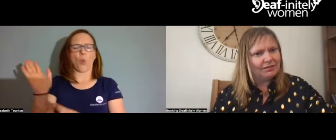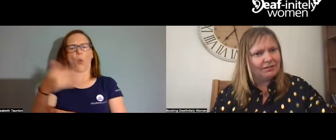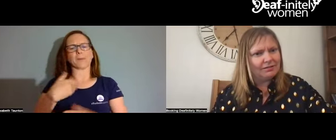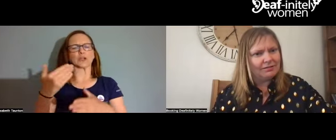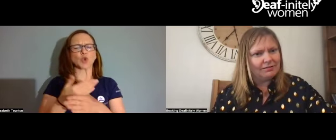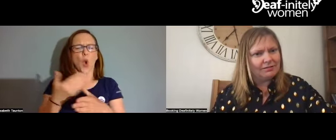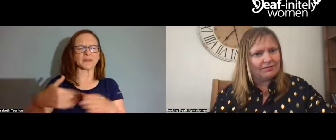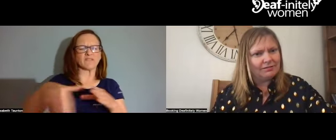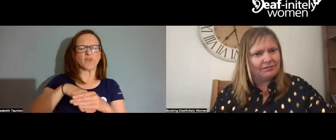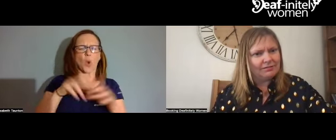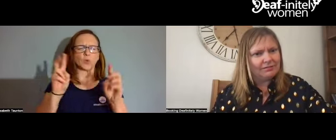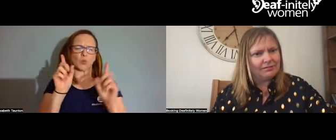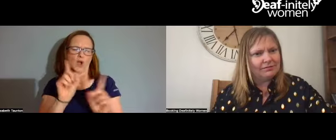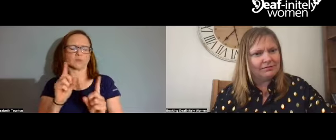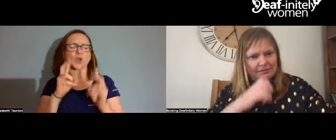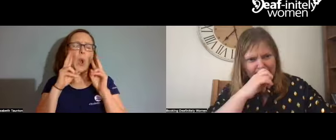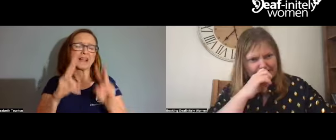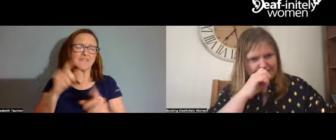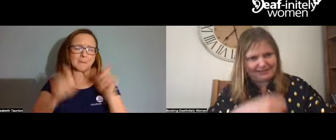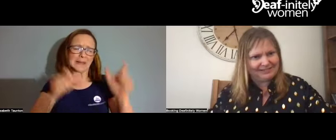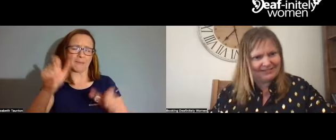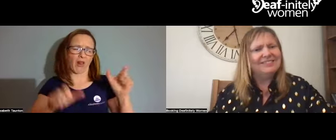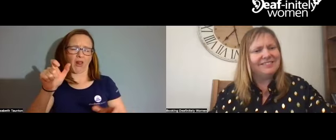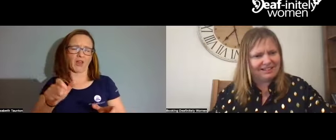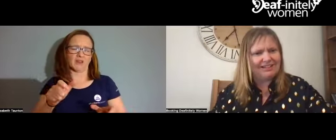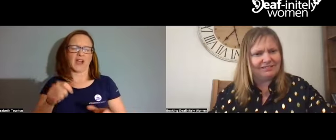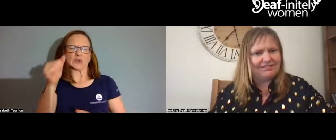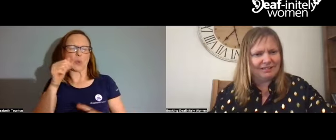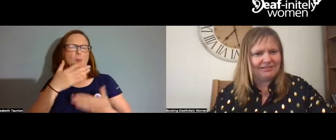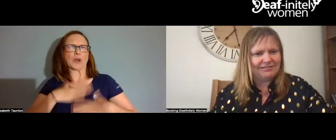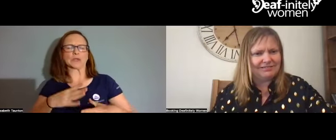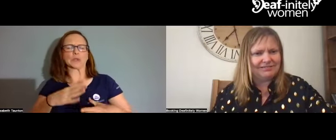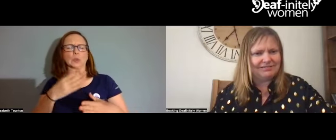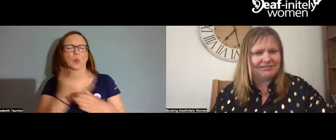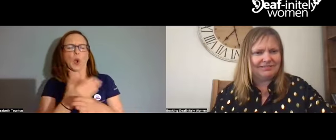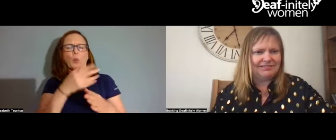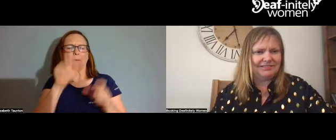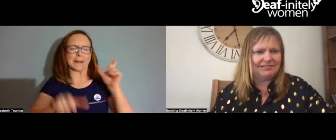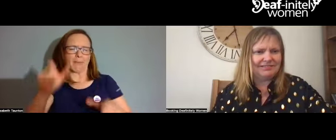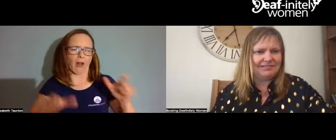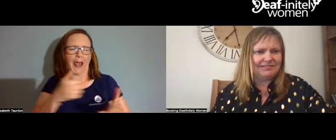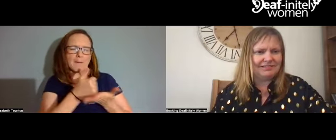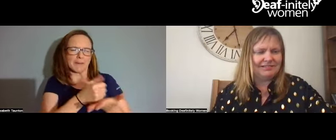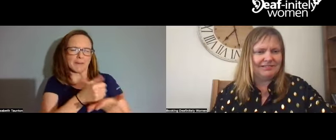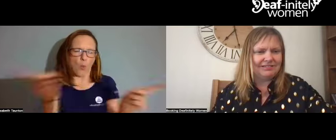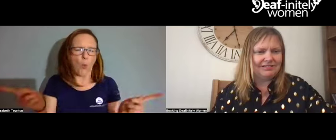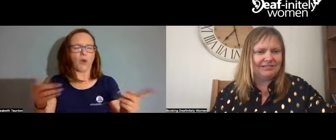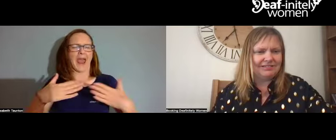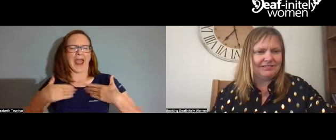Well, I was working all a lot of jobs involving in caring for other people. So I knew I want to work with people